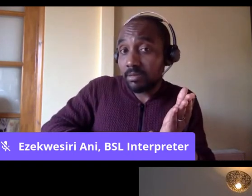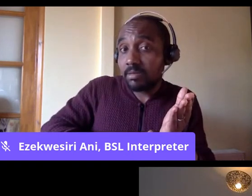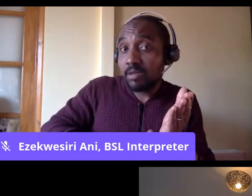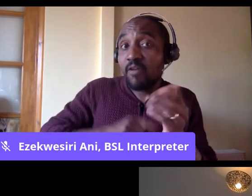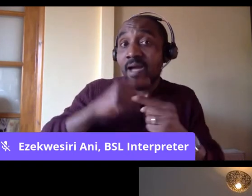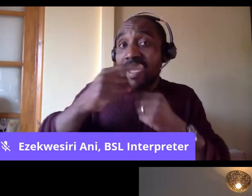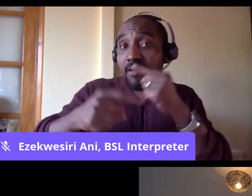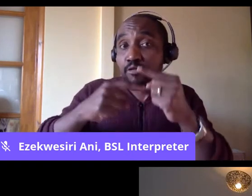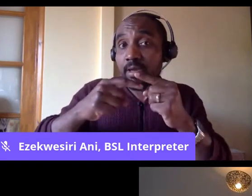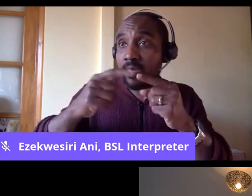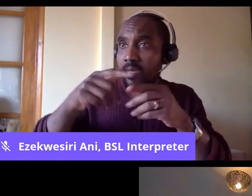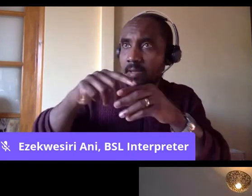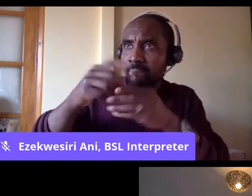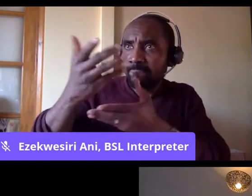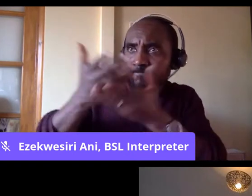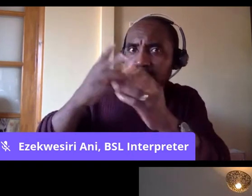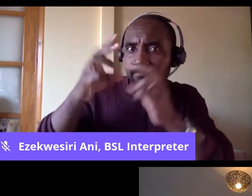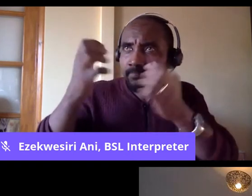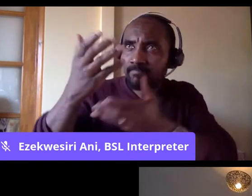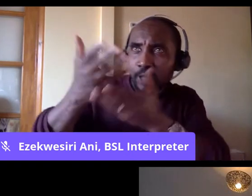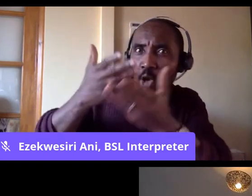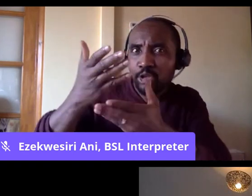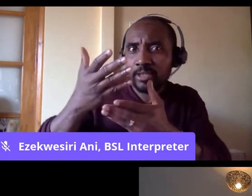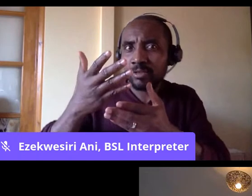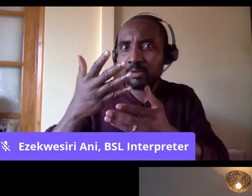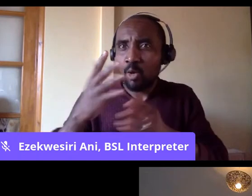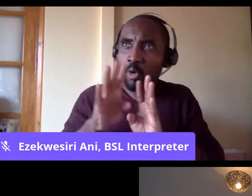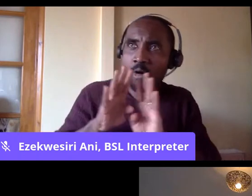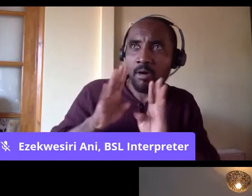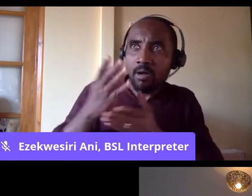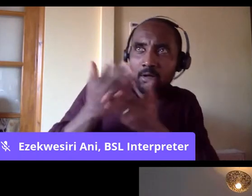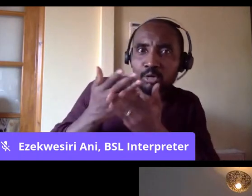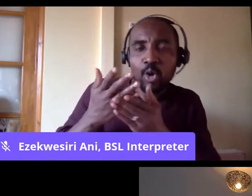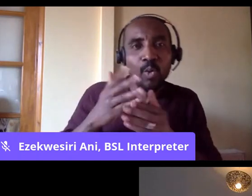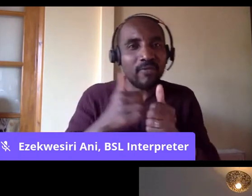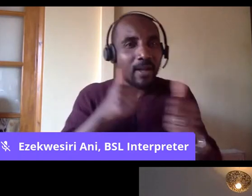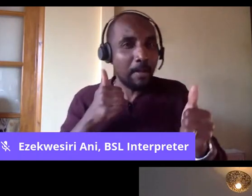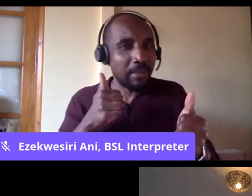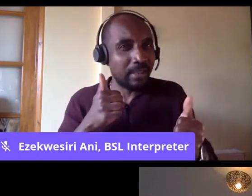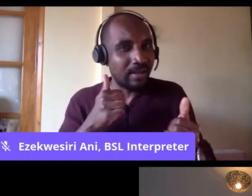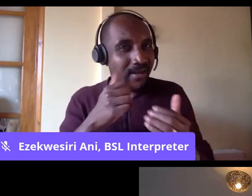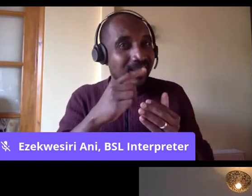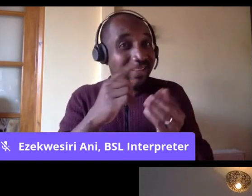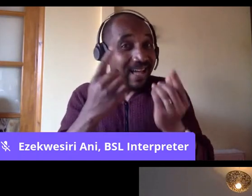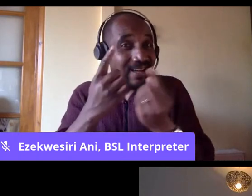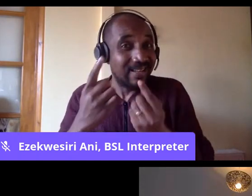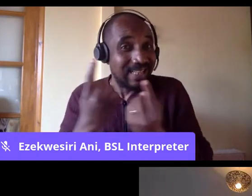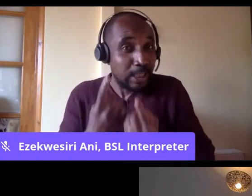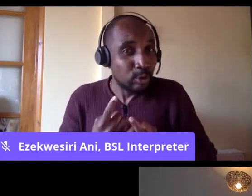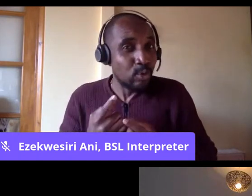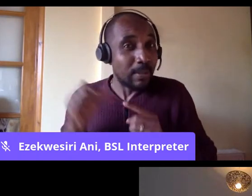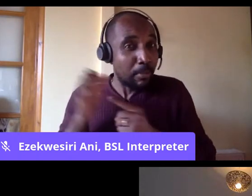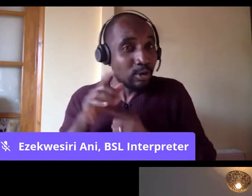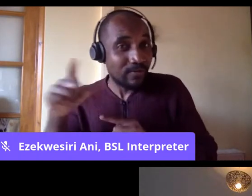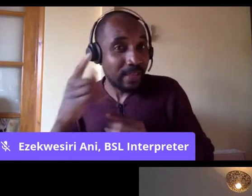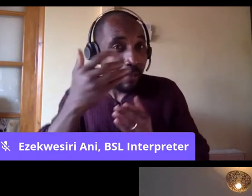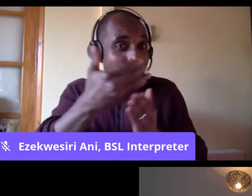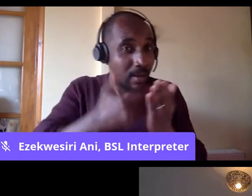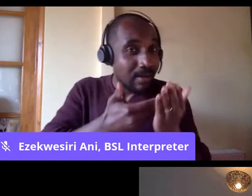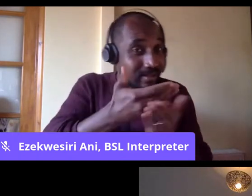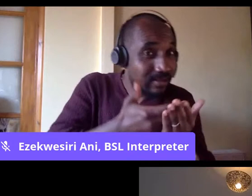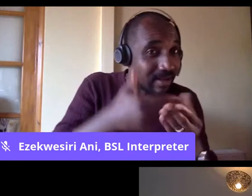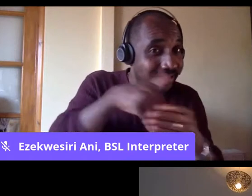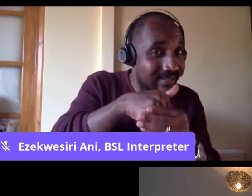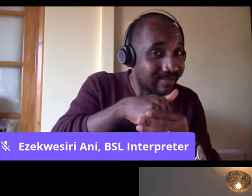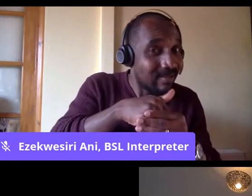negotiations or any of the talks that you might be having with the employer is yet to be